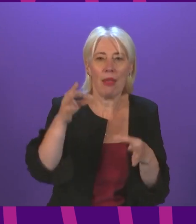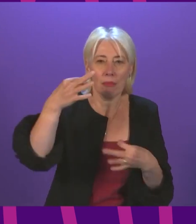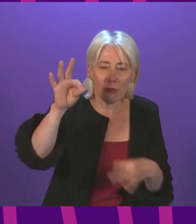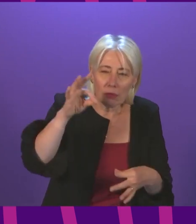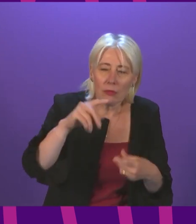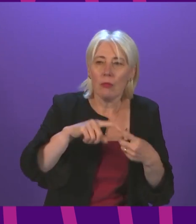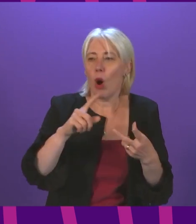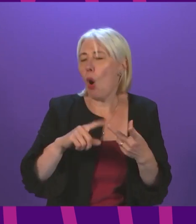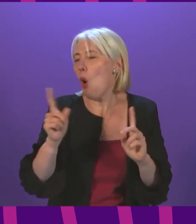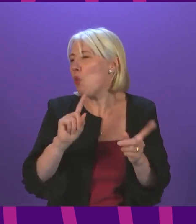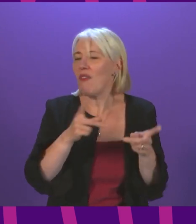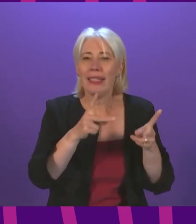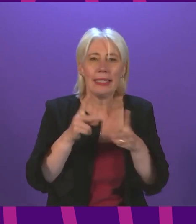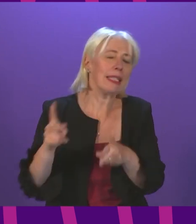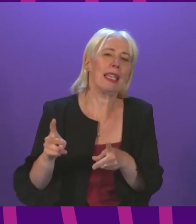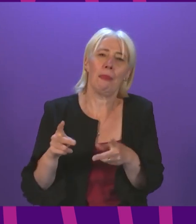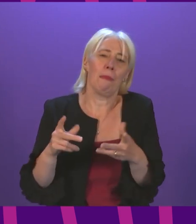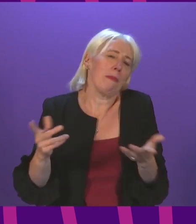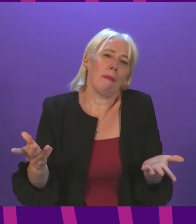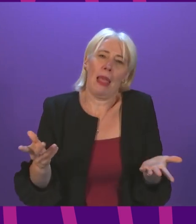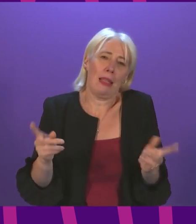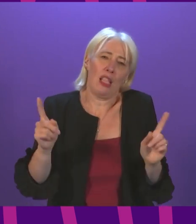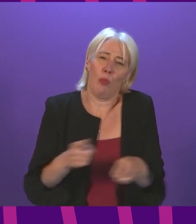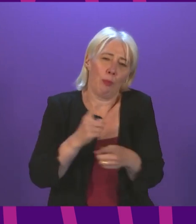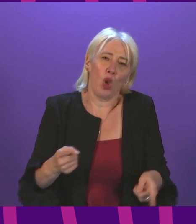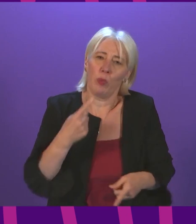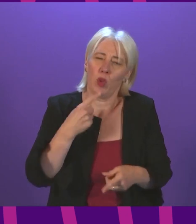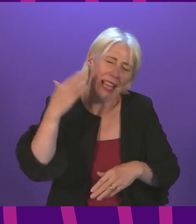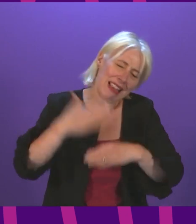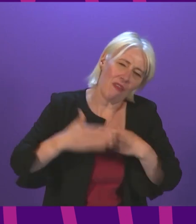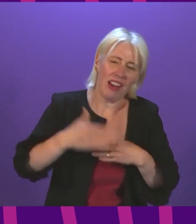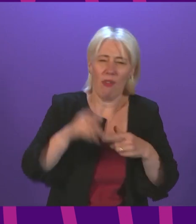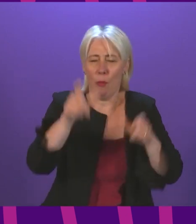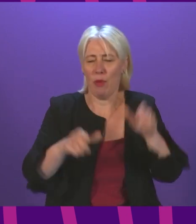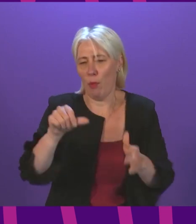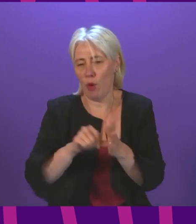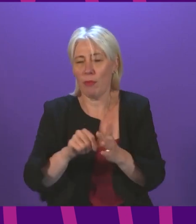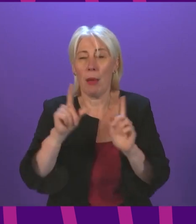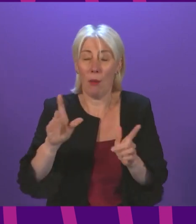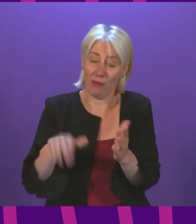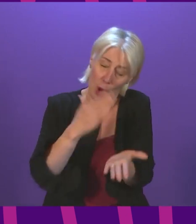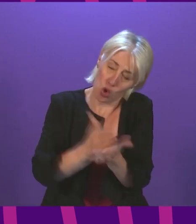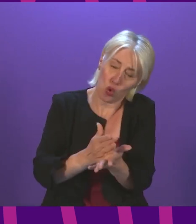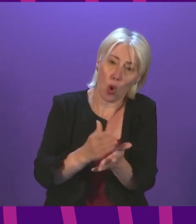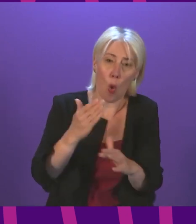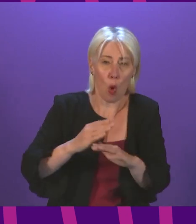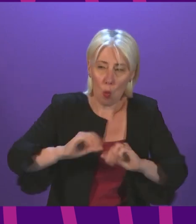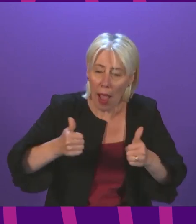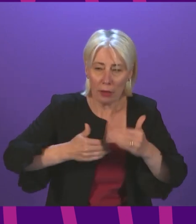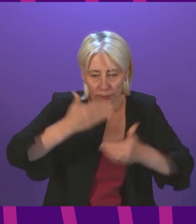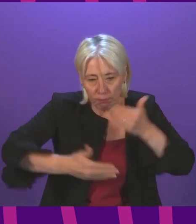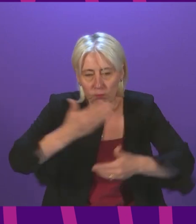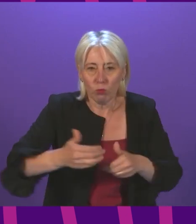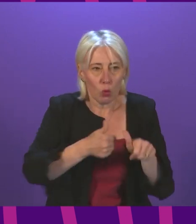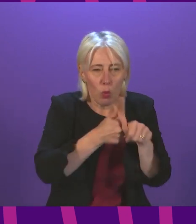a certification scheme it would not be reasonable to say that but there are processes in place to ensure that these things work well and we'll continue to